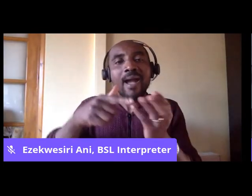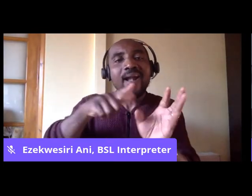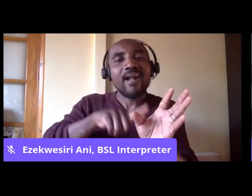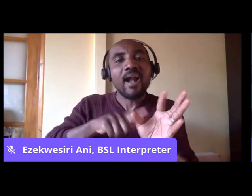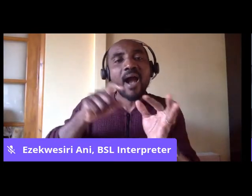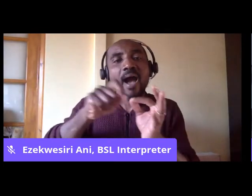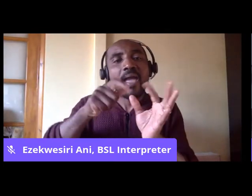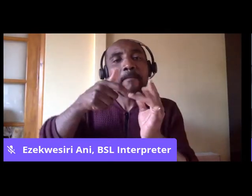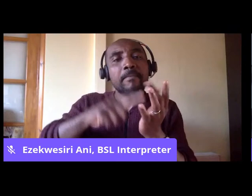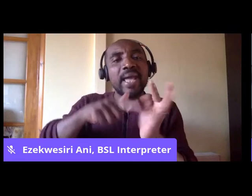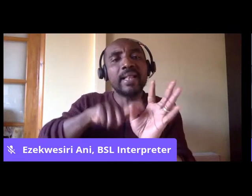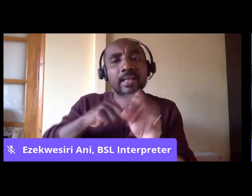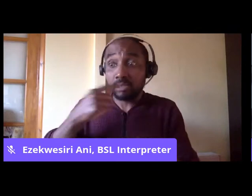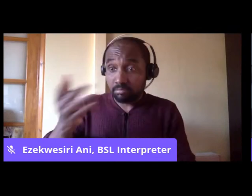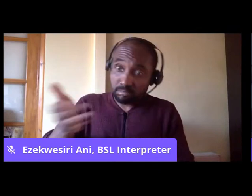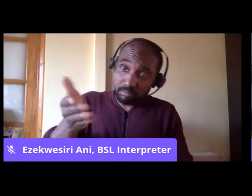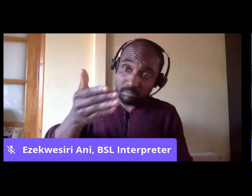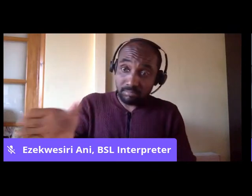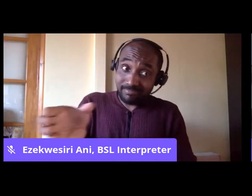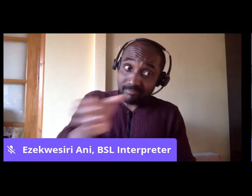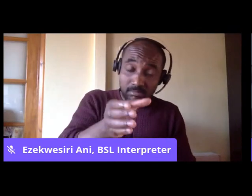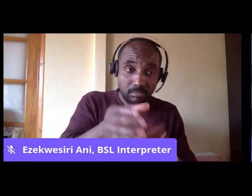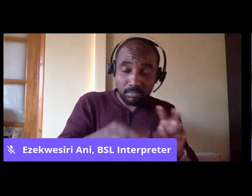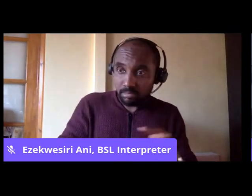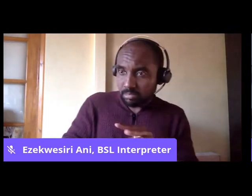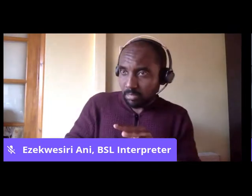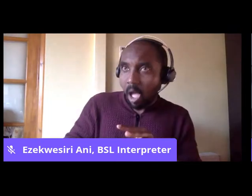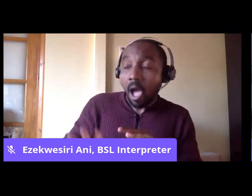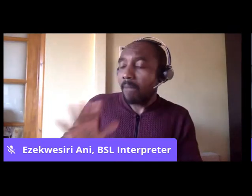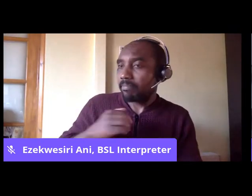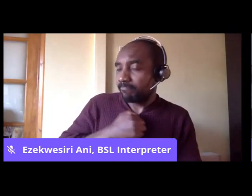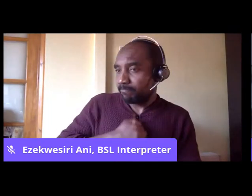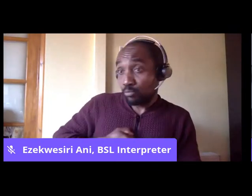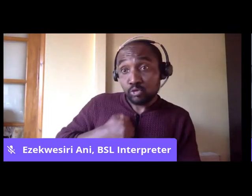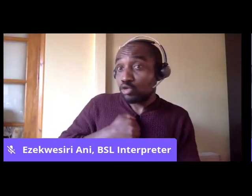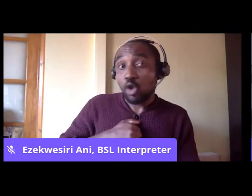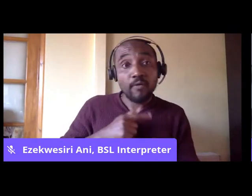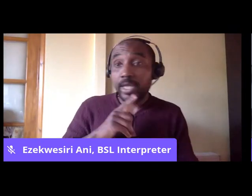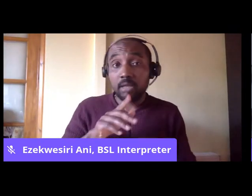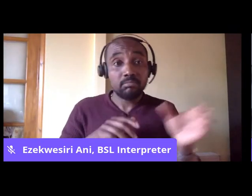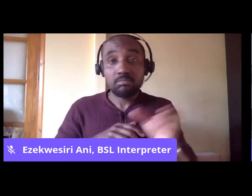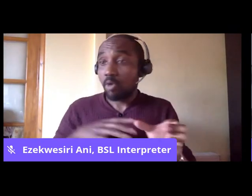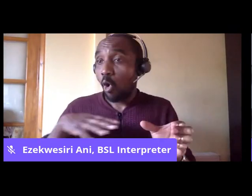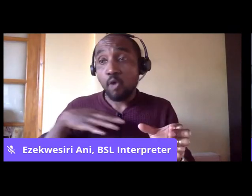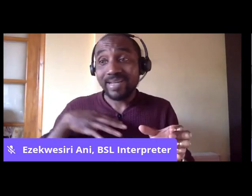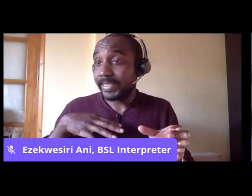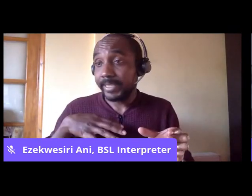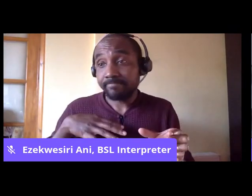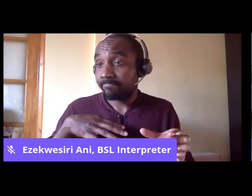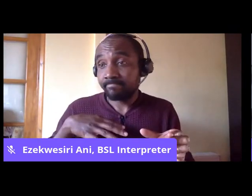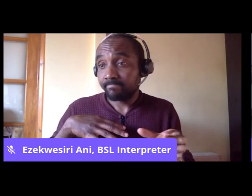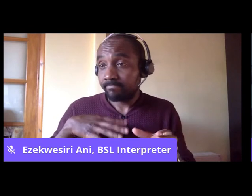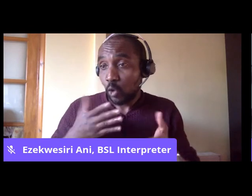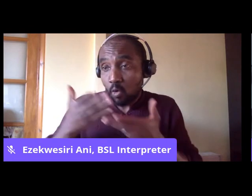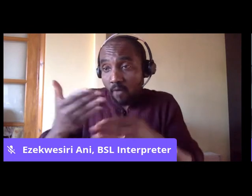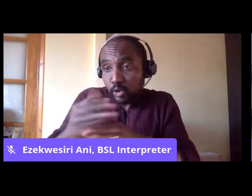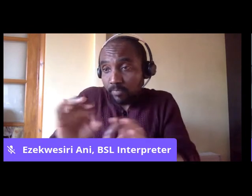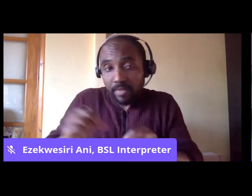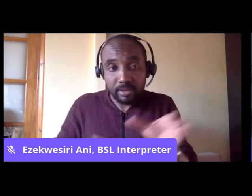show up at the interview, and the minute they saw him, they said, oh, sorry, the job's been taken. So he was able to prove